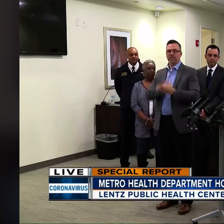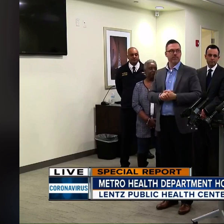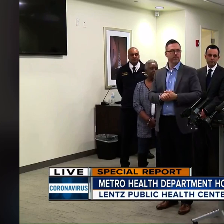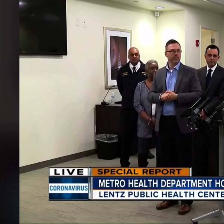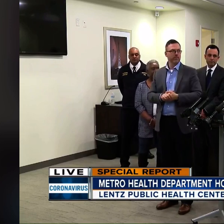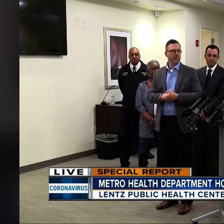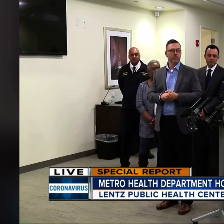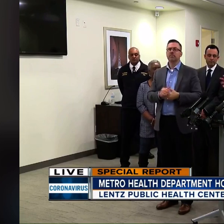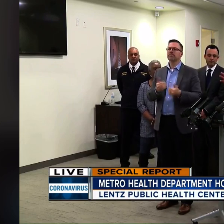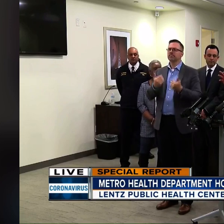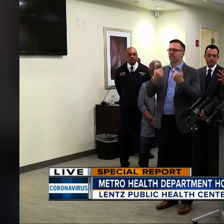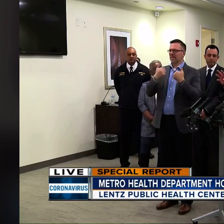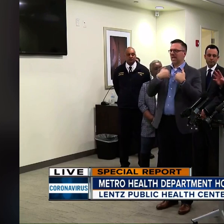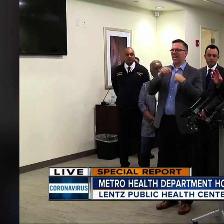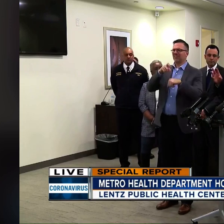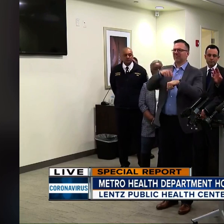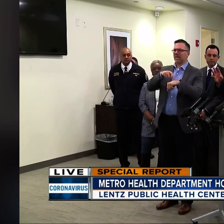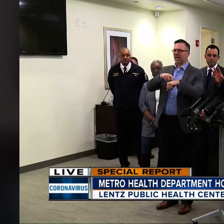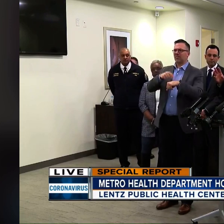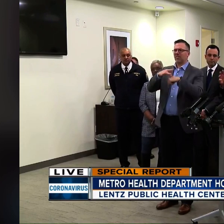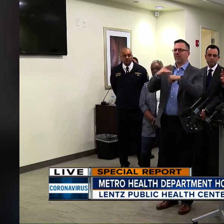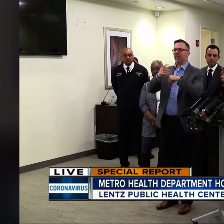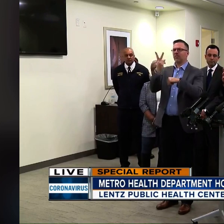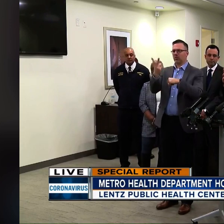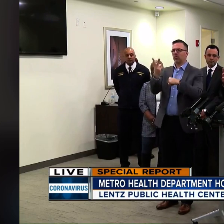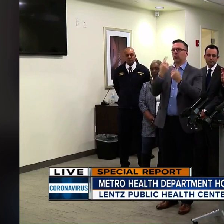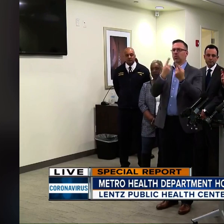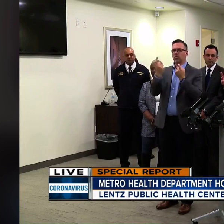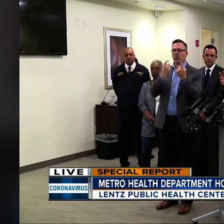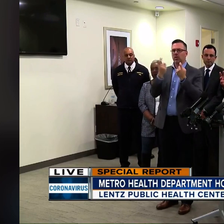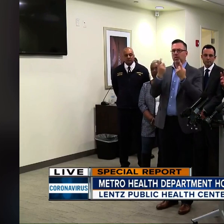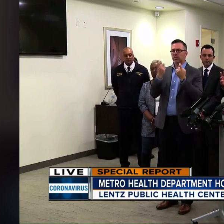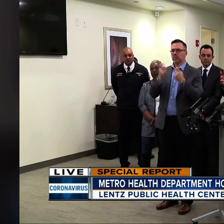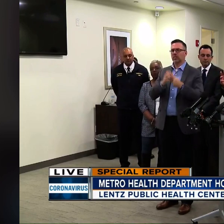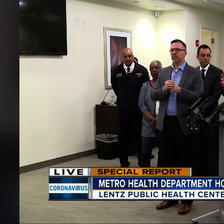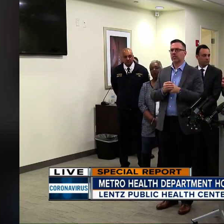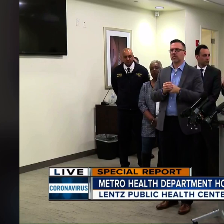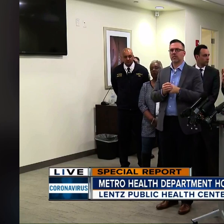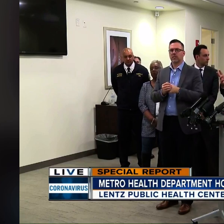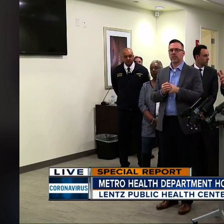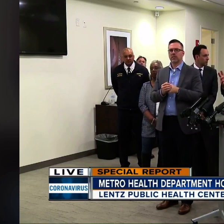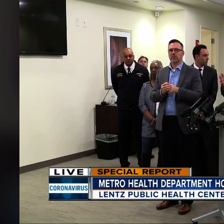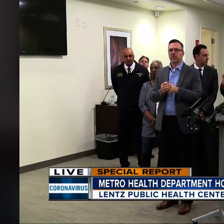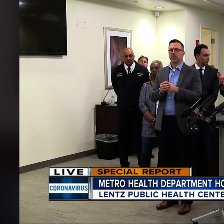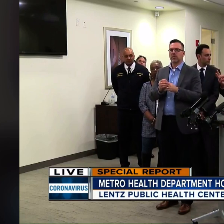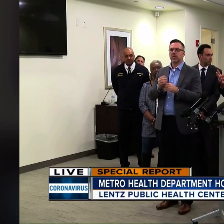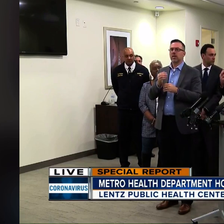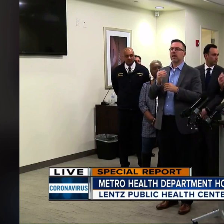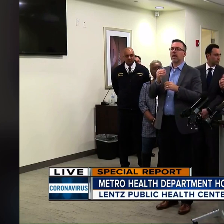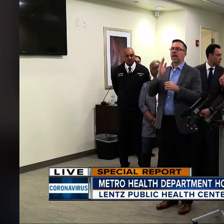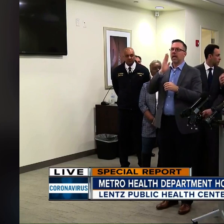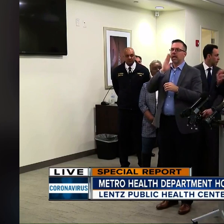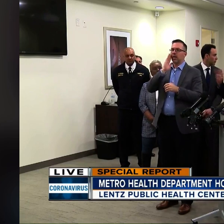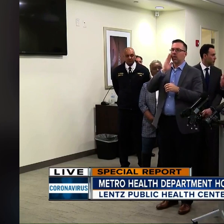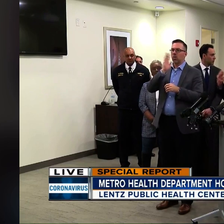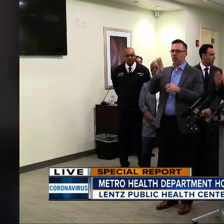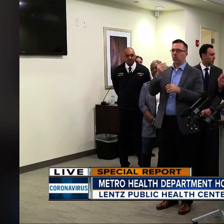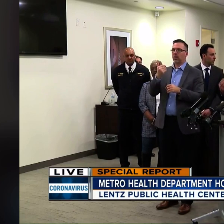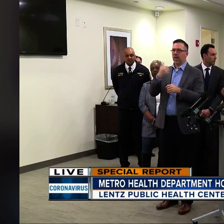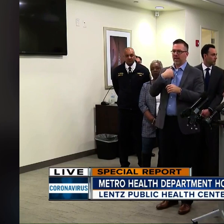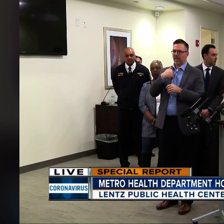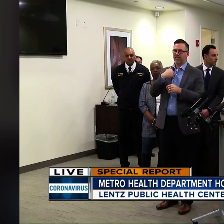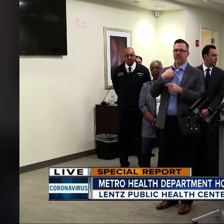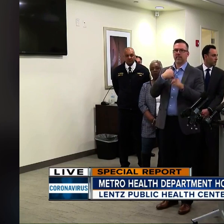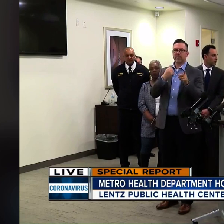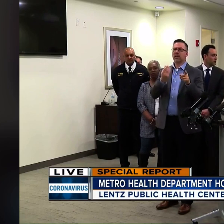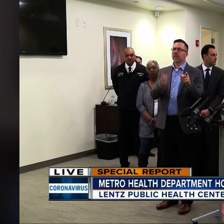We've got time for, I don't know, a few questions, and then we're available. actually test the virus? And we'll have one-on-ones as well.